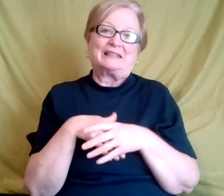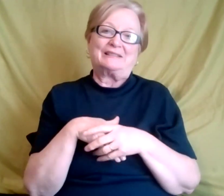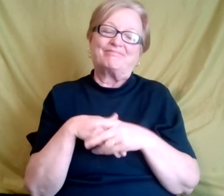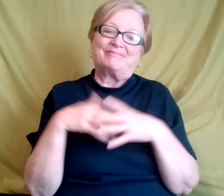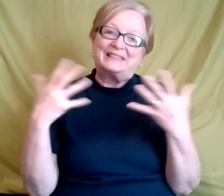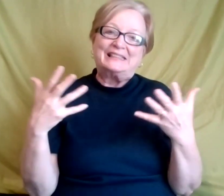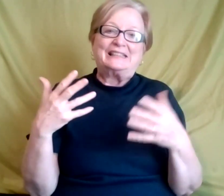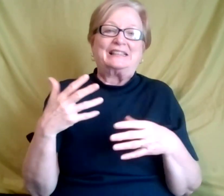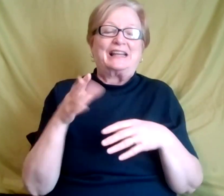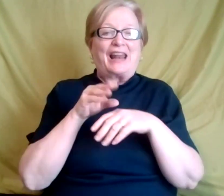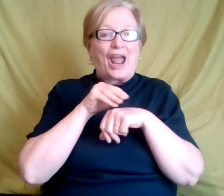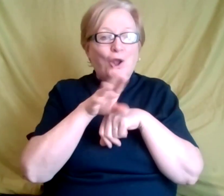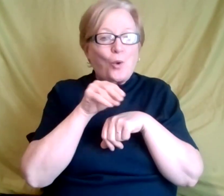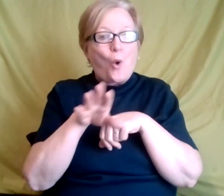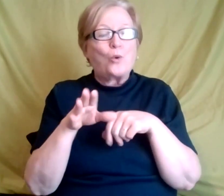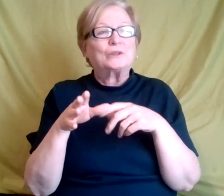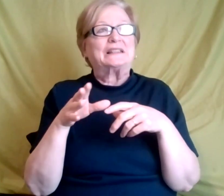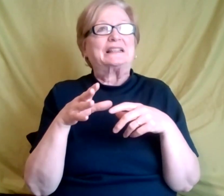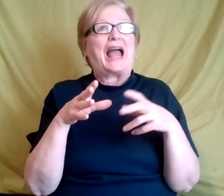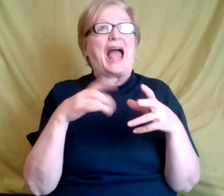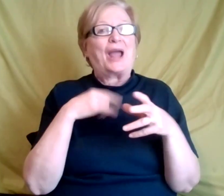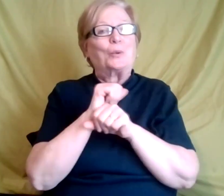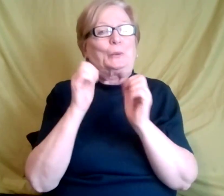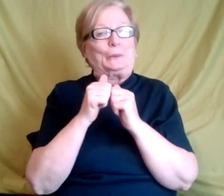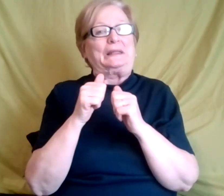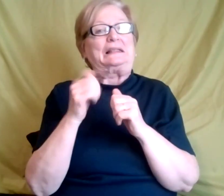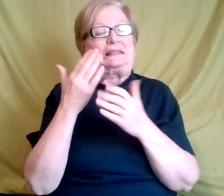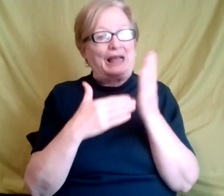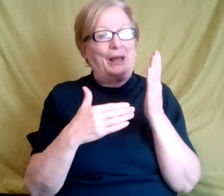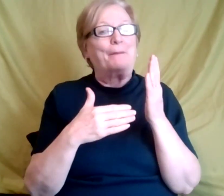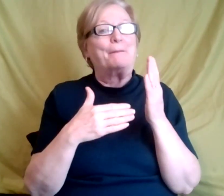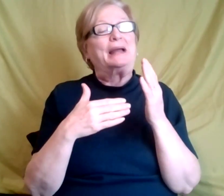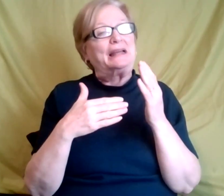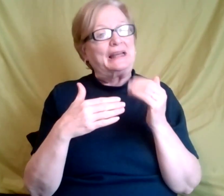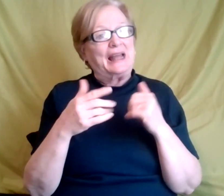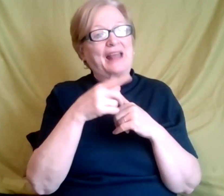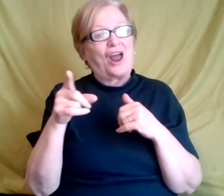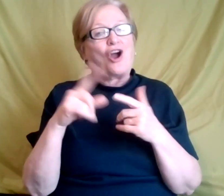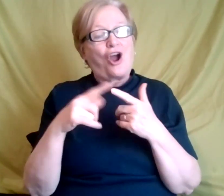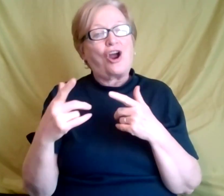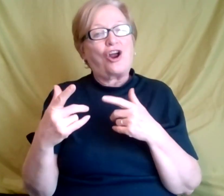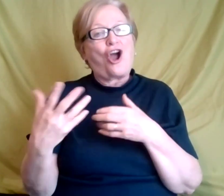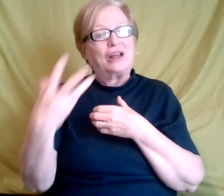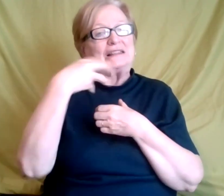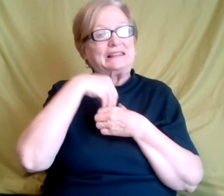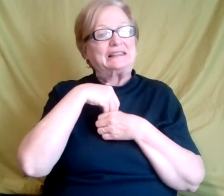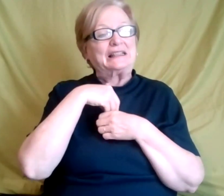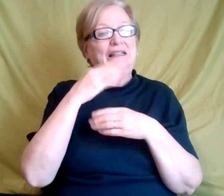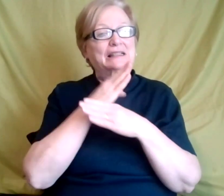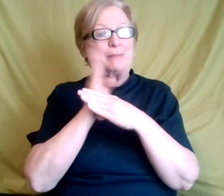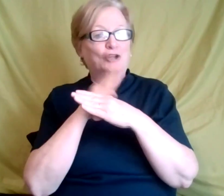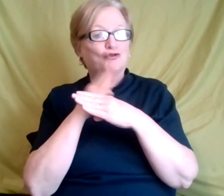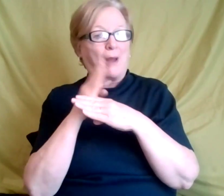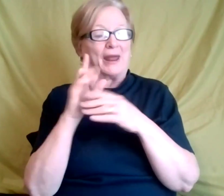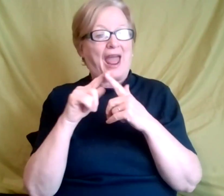um, I do work with some individuals that are on the autism spectrum that are where I do coaching for them